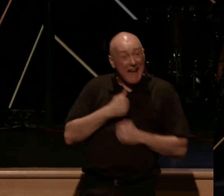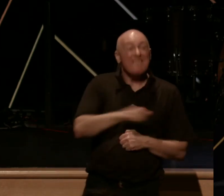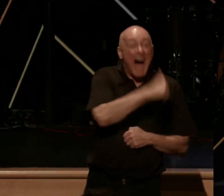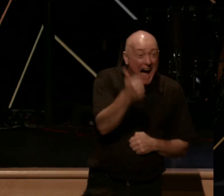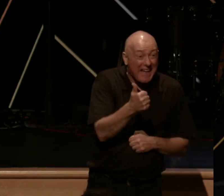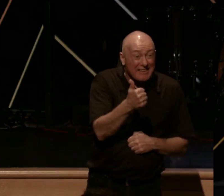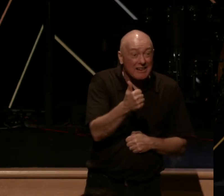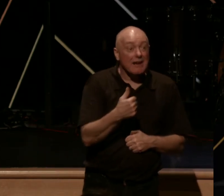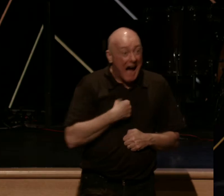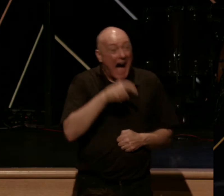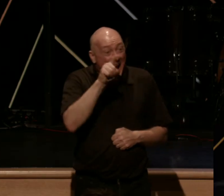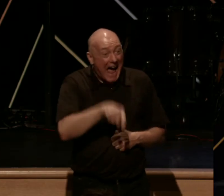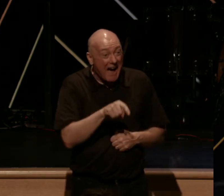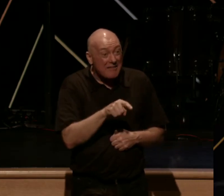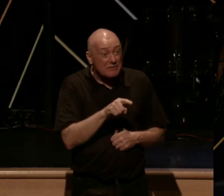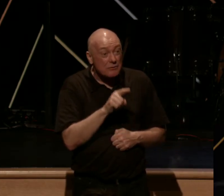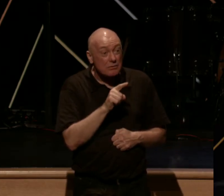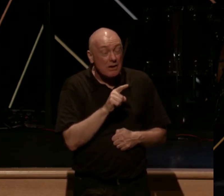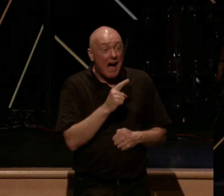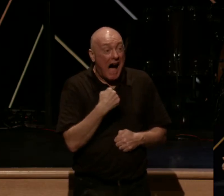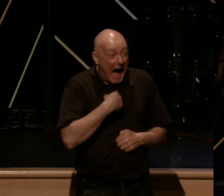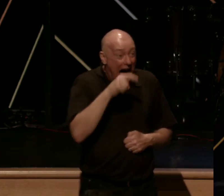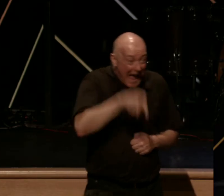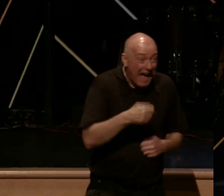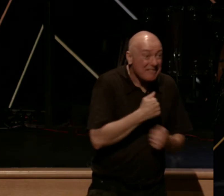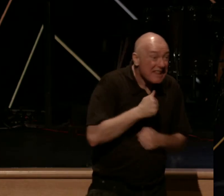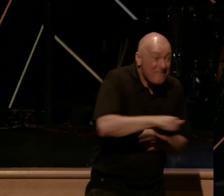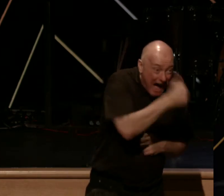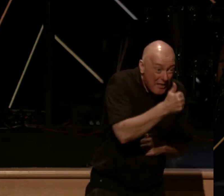I'm supposed to walk that path of obedience? Loving others the way Jesus Christ has loved me?